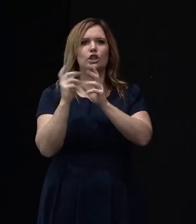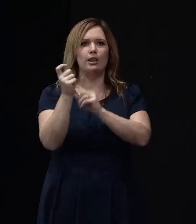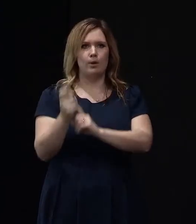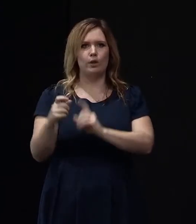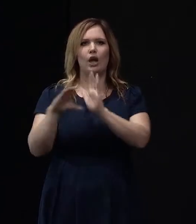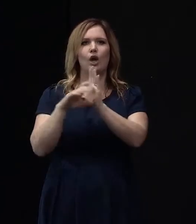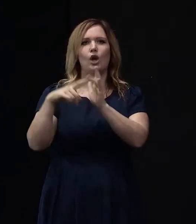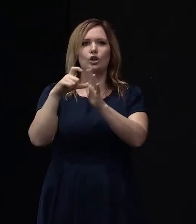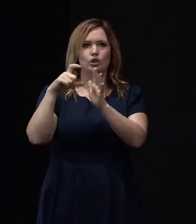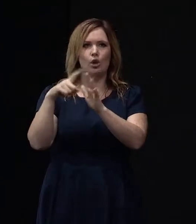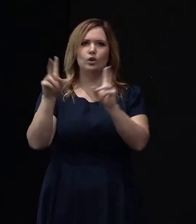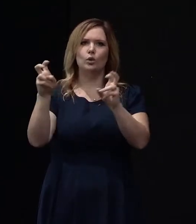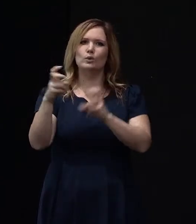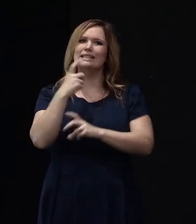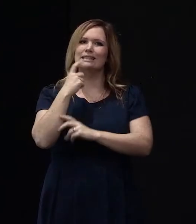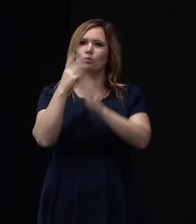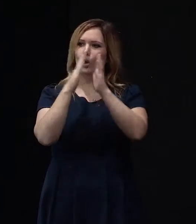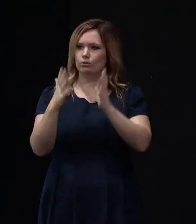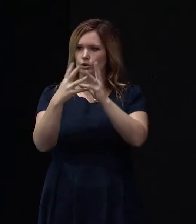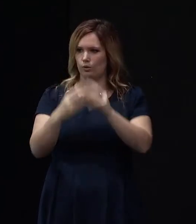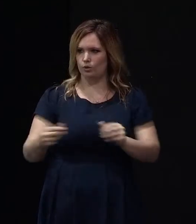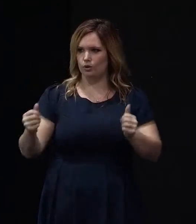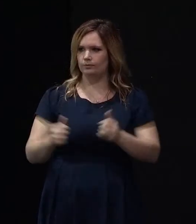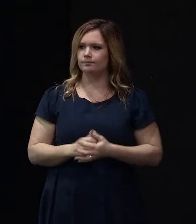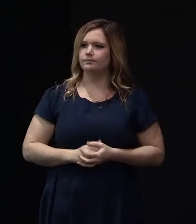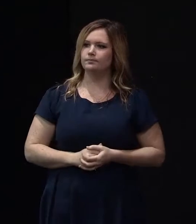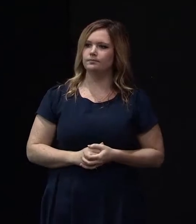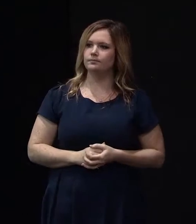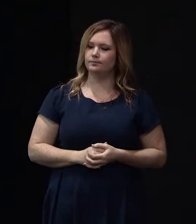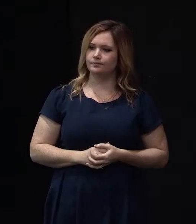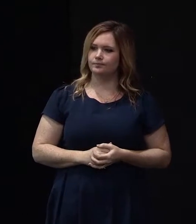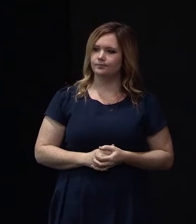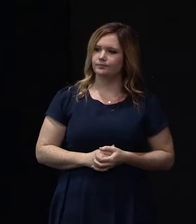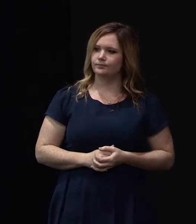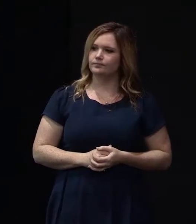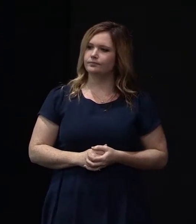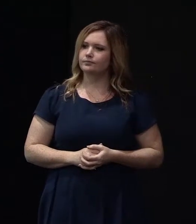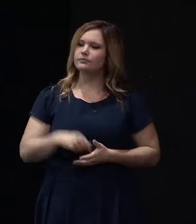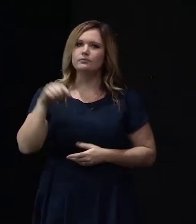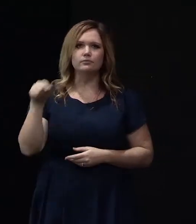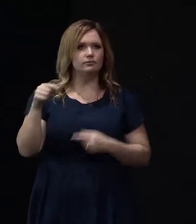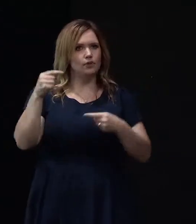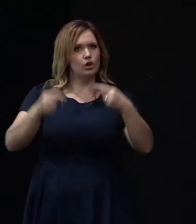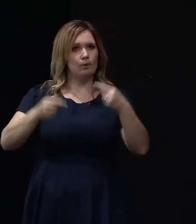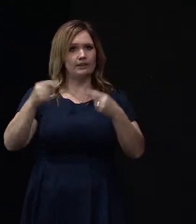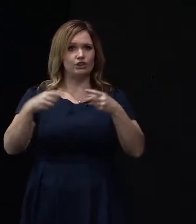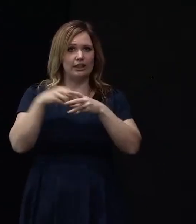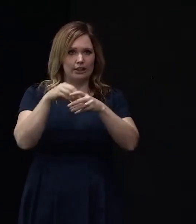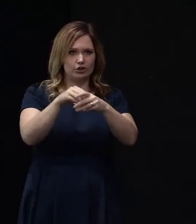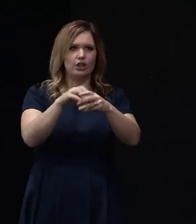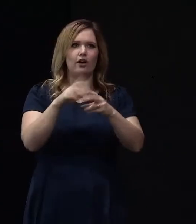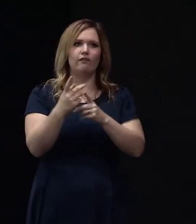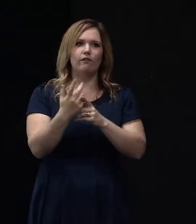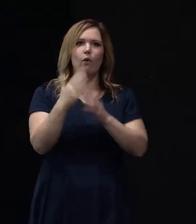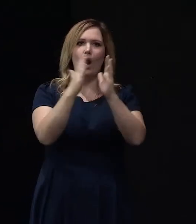called the Simple House Acceptable Solution. I just mentioned this because the competition entries were all for houses under 120